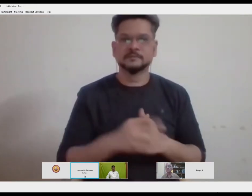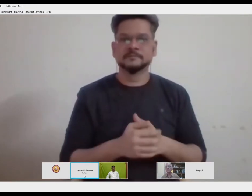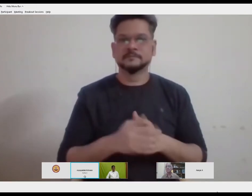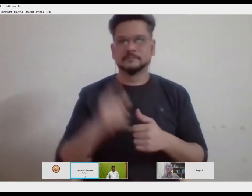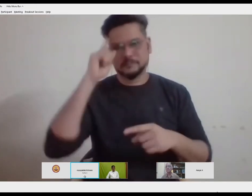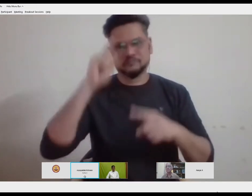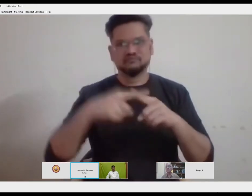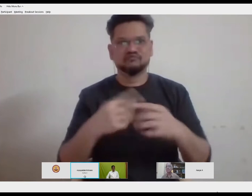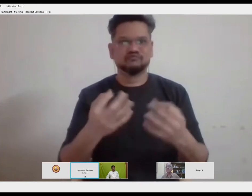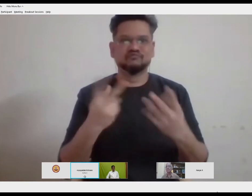workshop